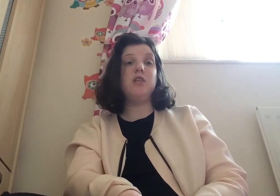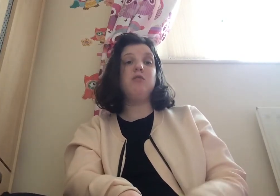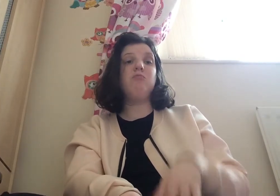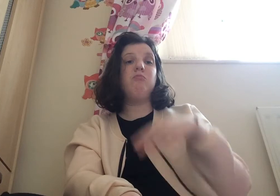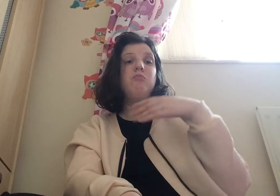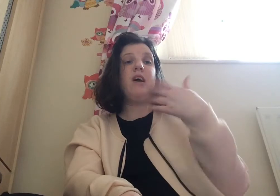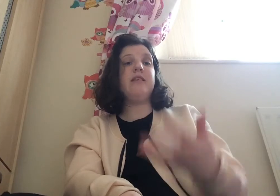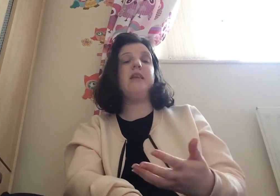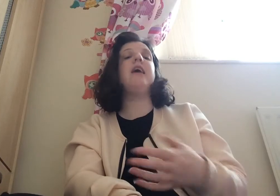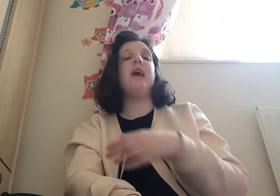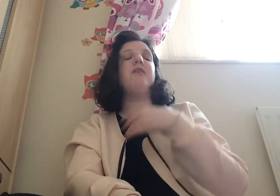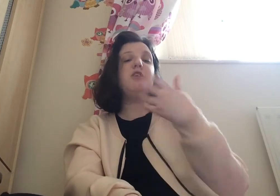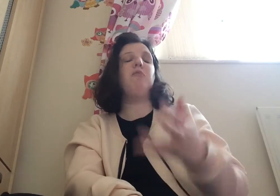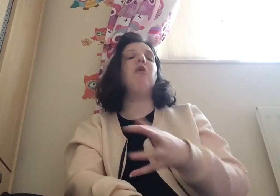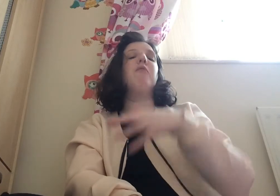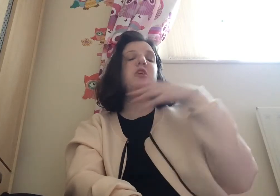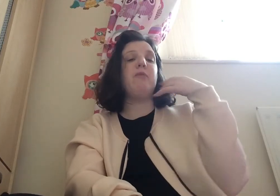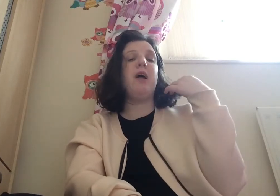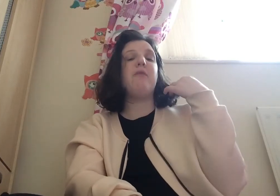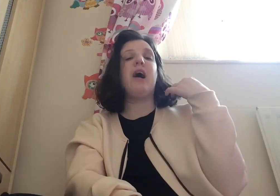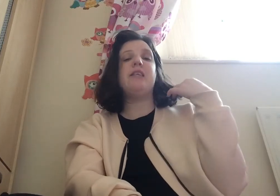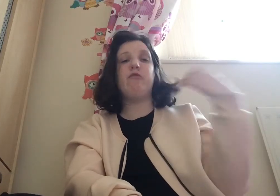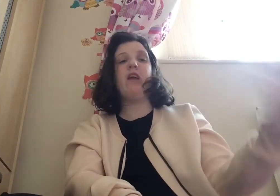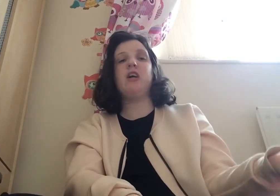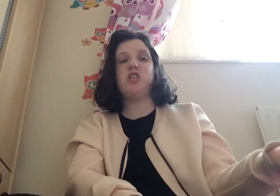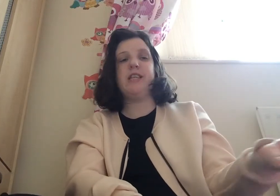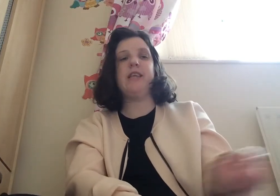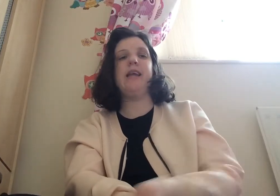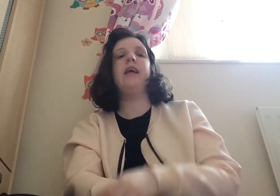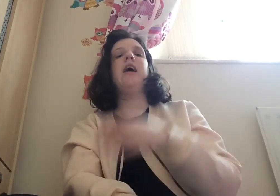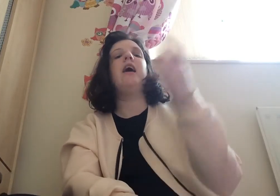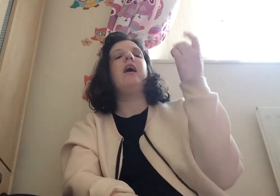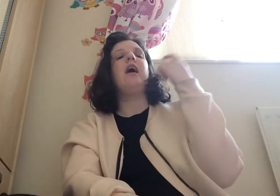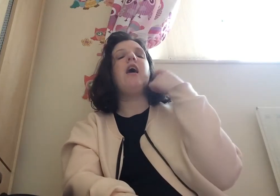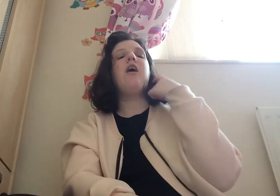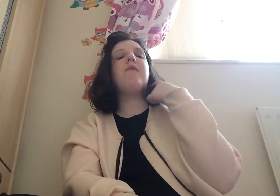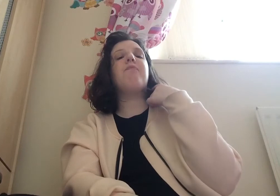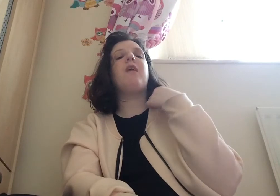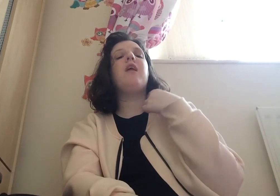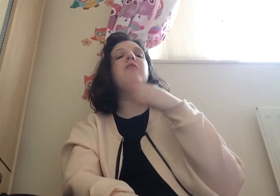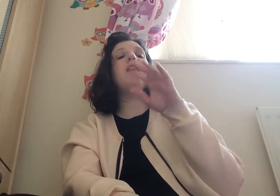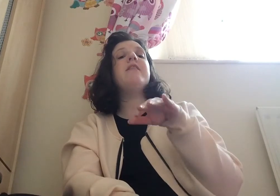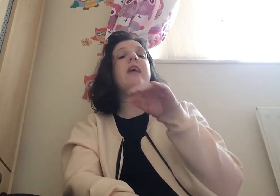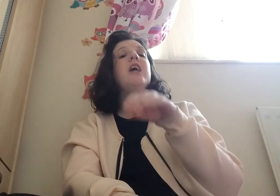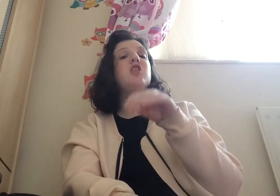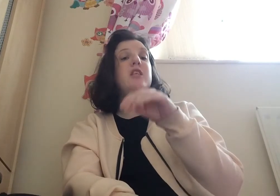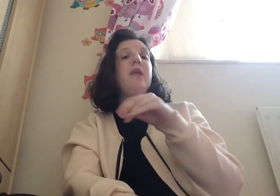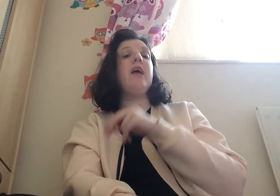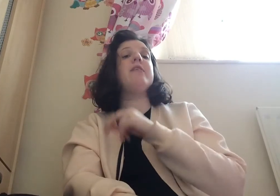1999 when she was born but she was played by different actresses then um the recent actress to play was